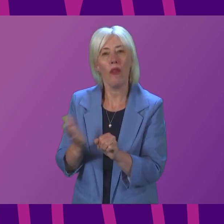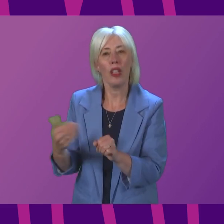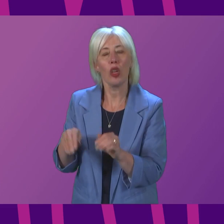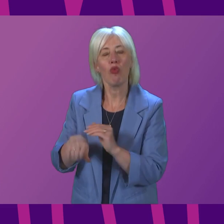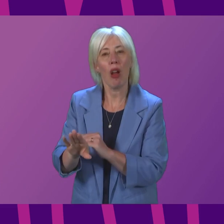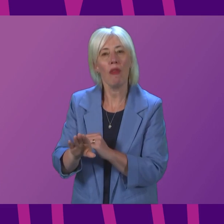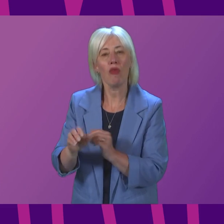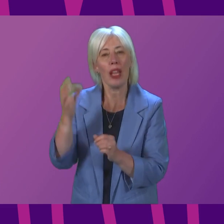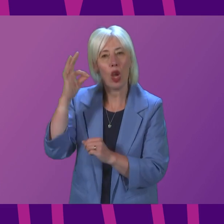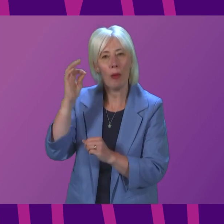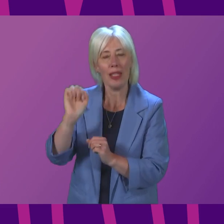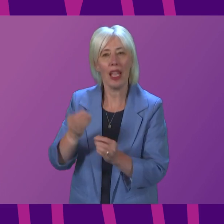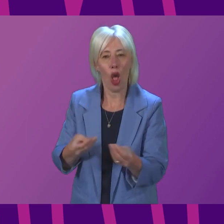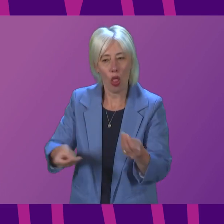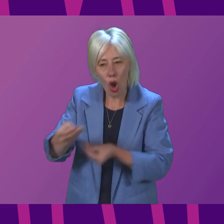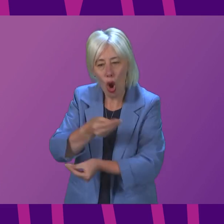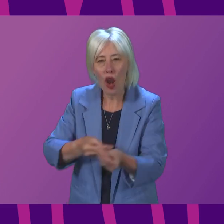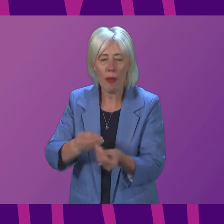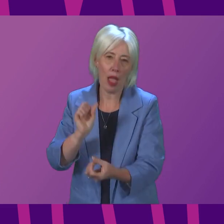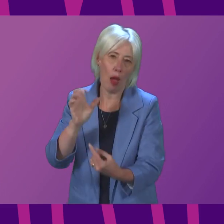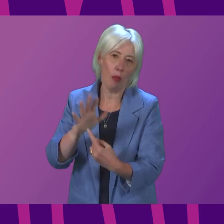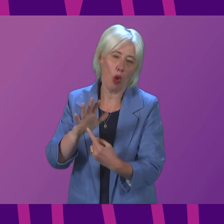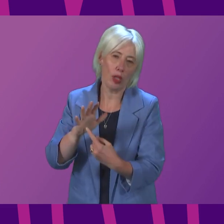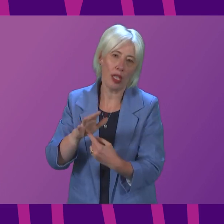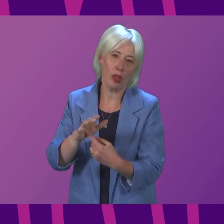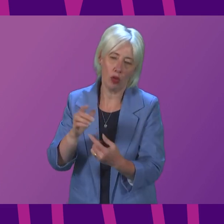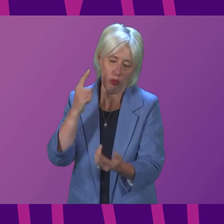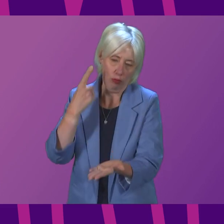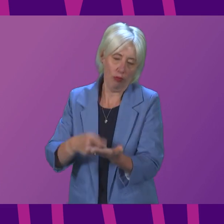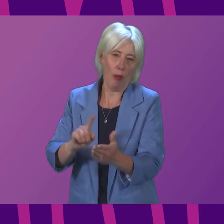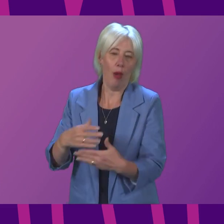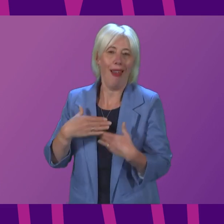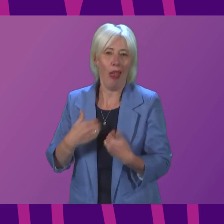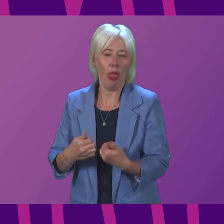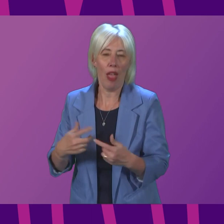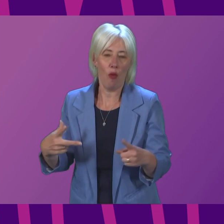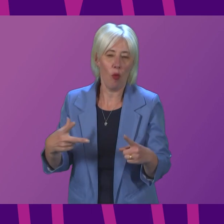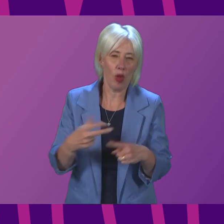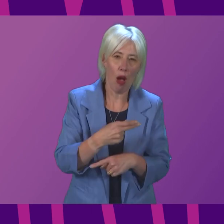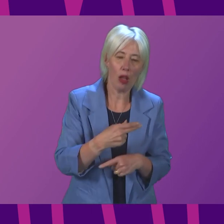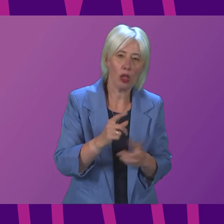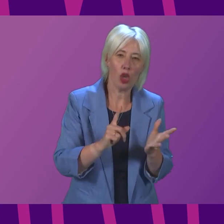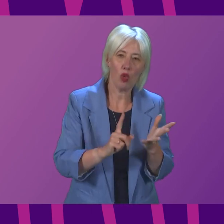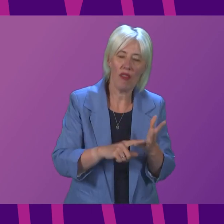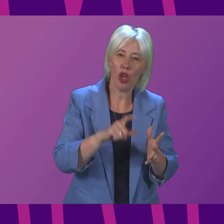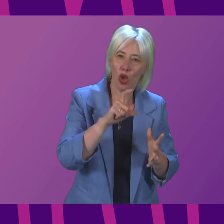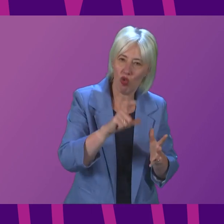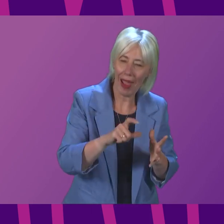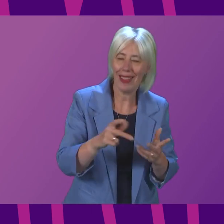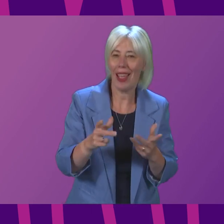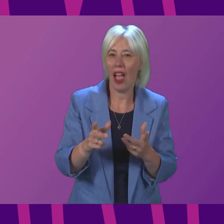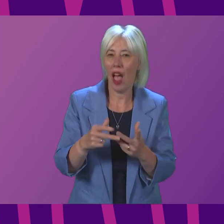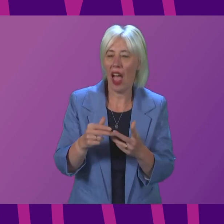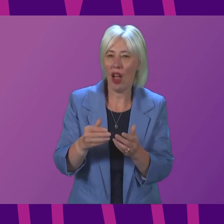economy is an important determinant of health, and that the cuts to universal credit and other austerity policies